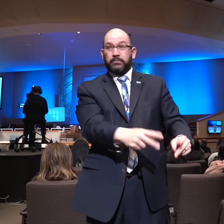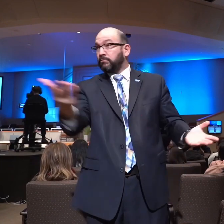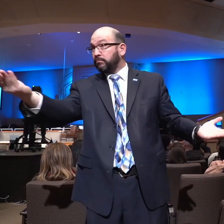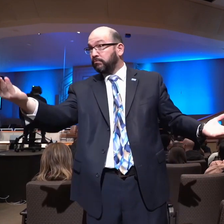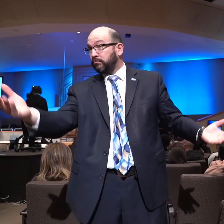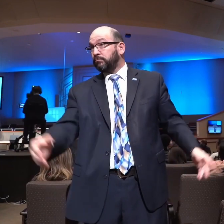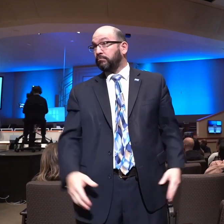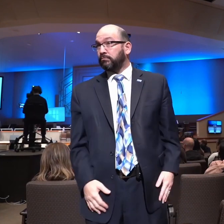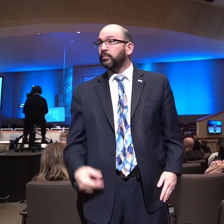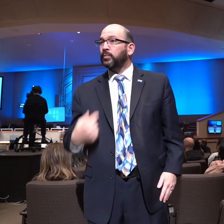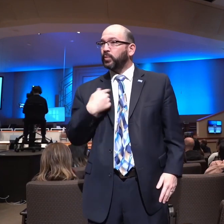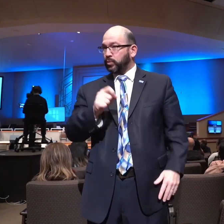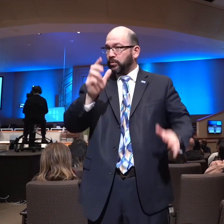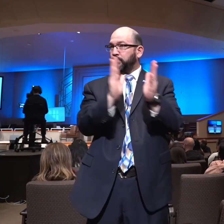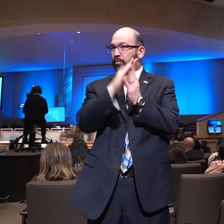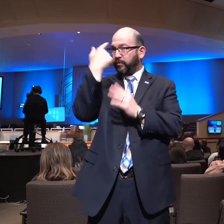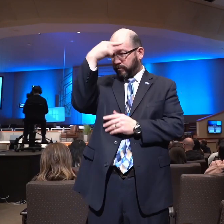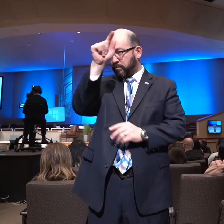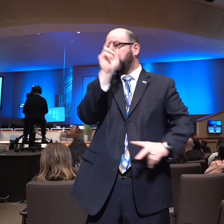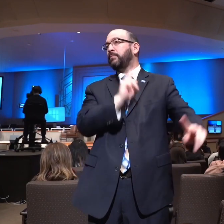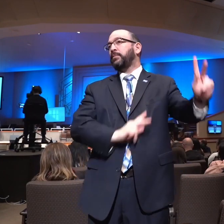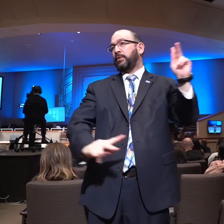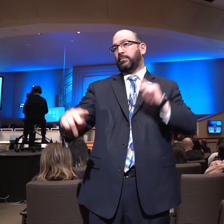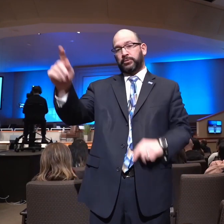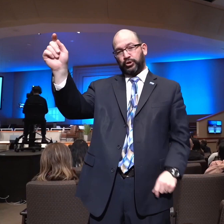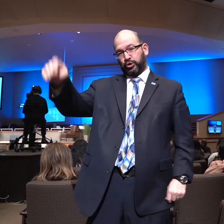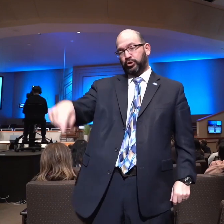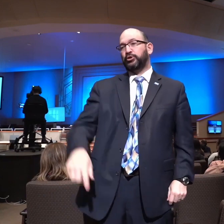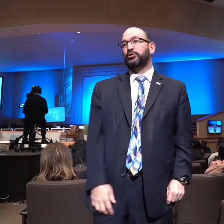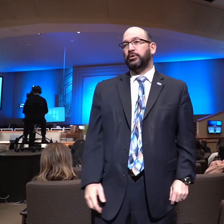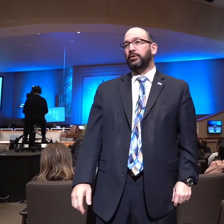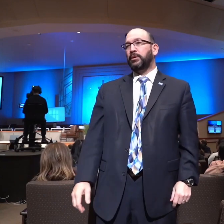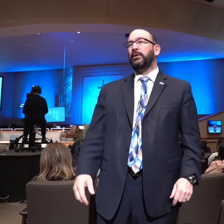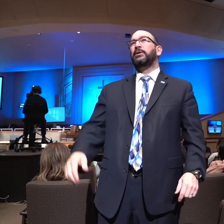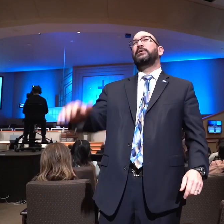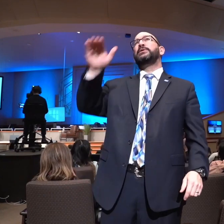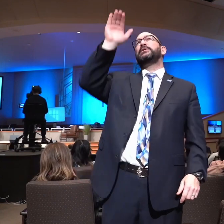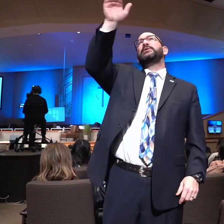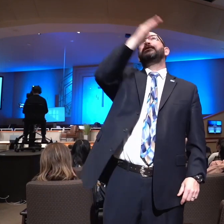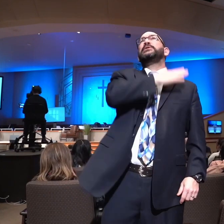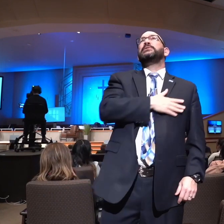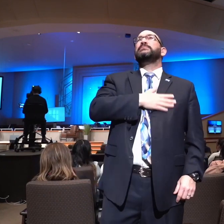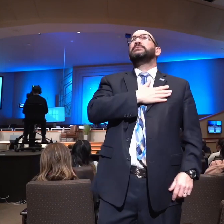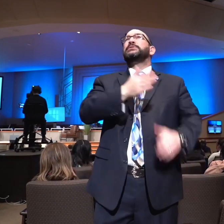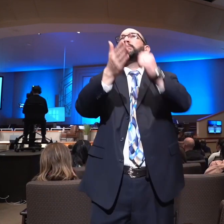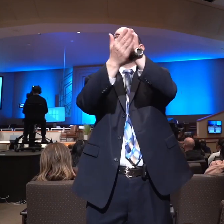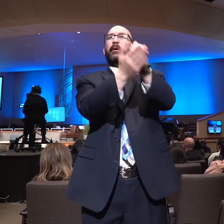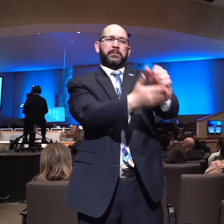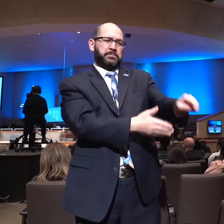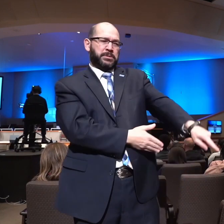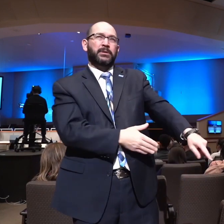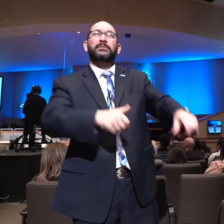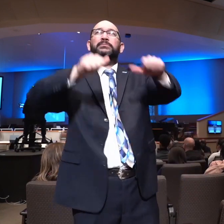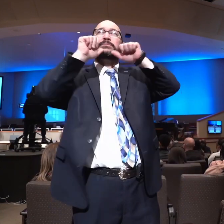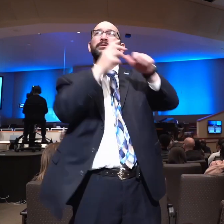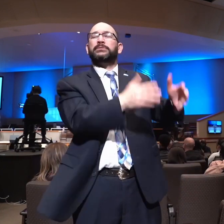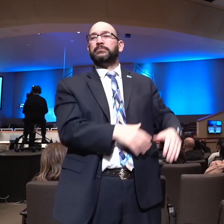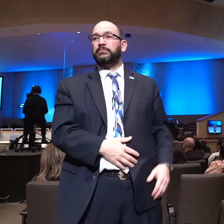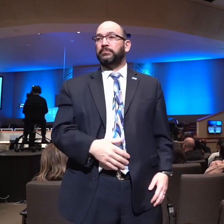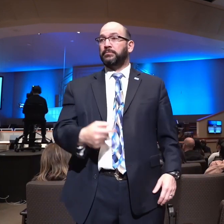We should pray for people. We should ask God to help and to bless them. Terry and I had lunch today, and